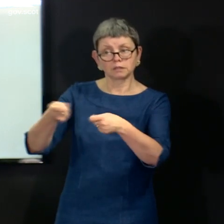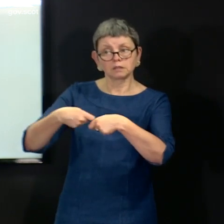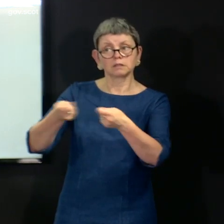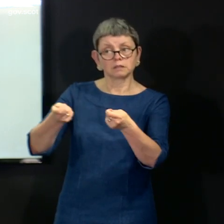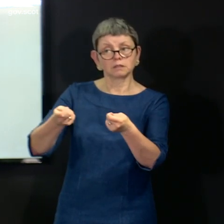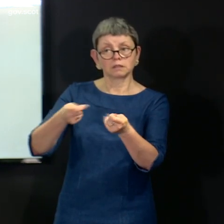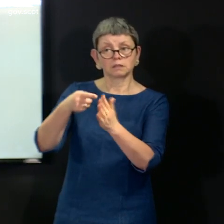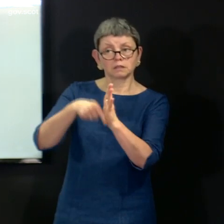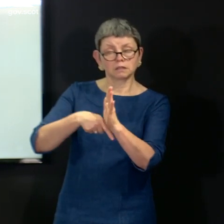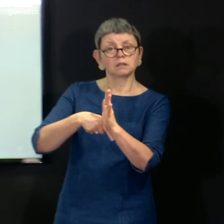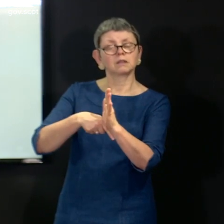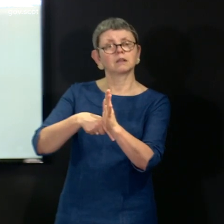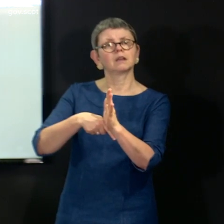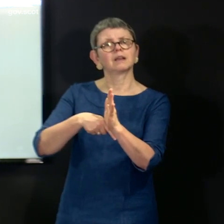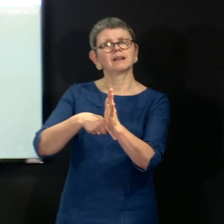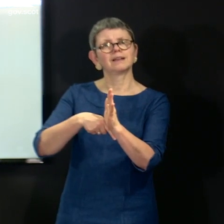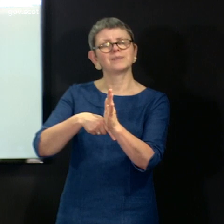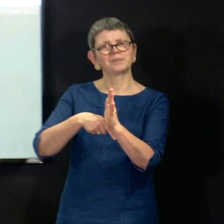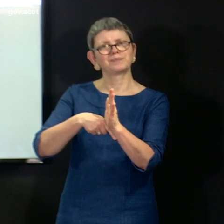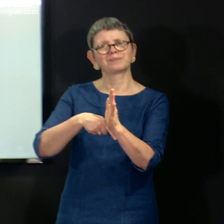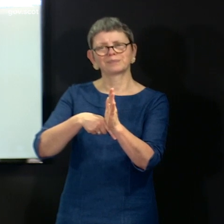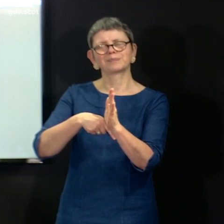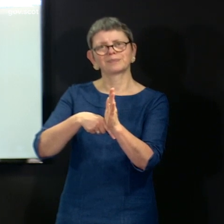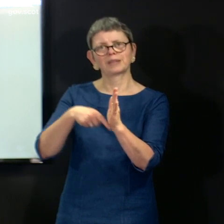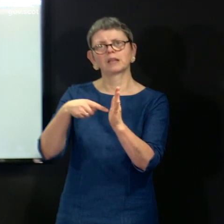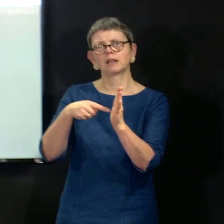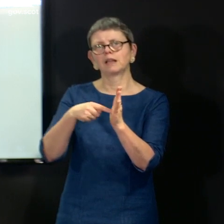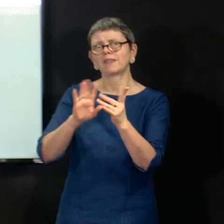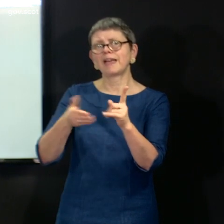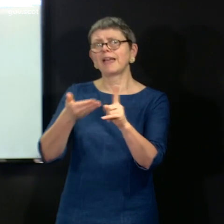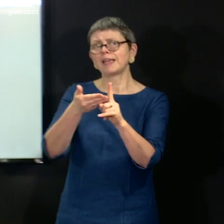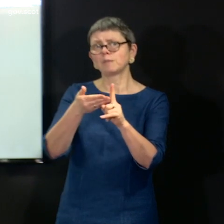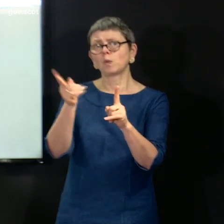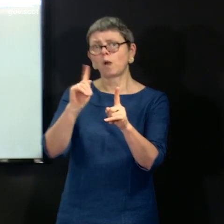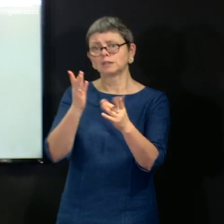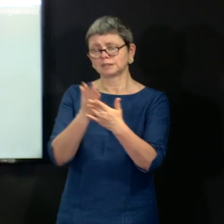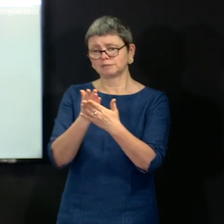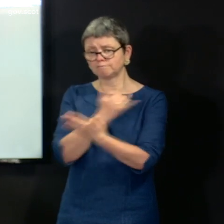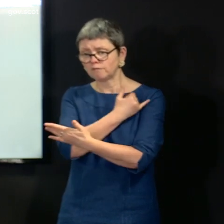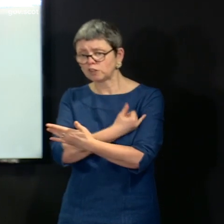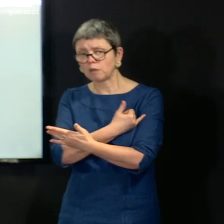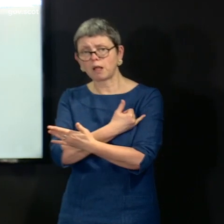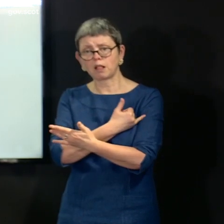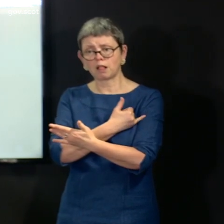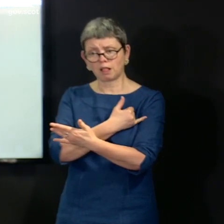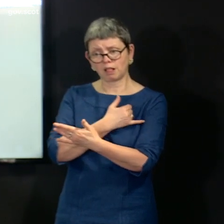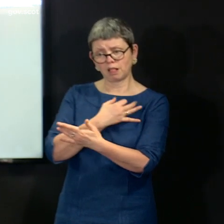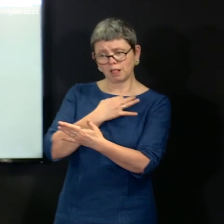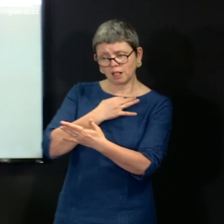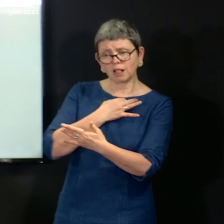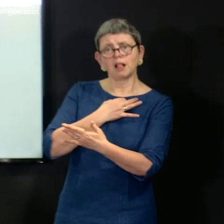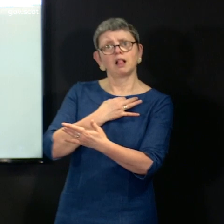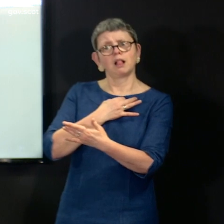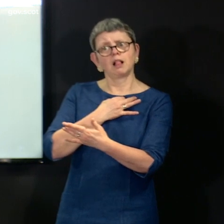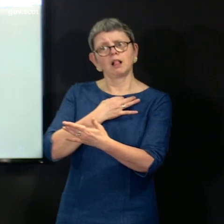to put in place is all about protecting those residents in care homes from the transmission.